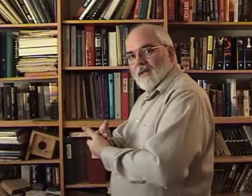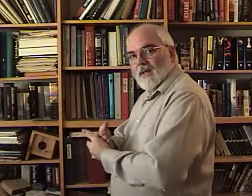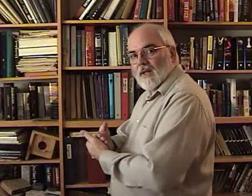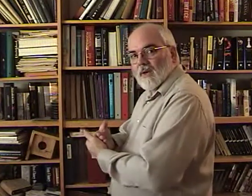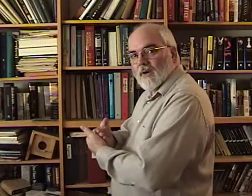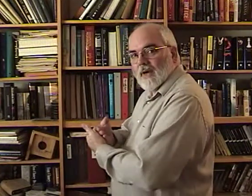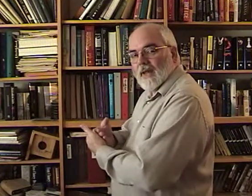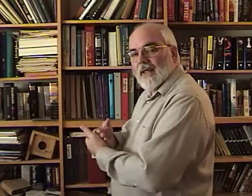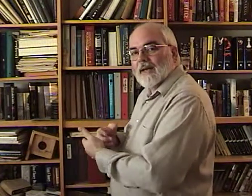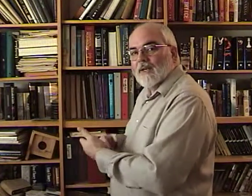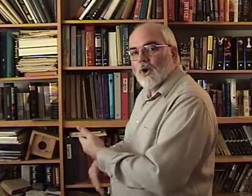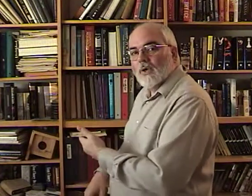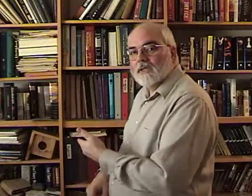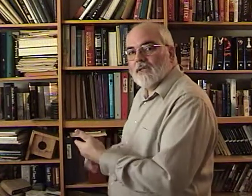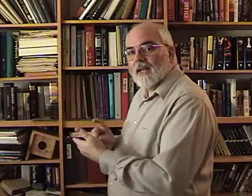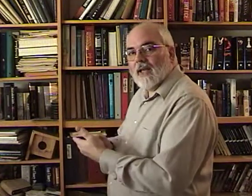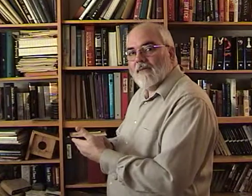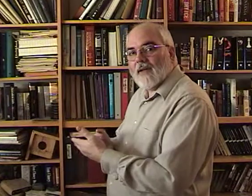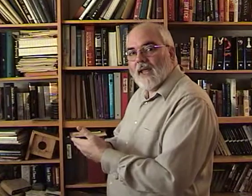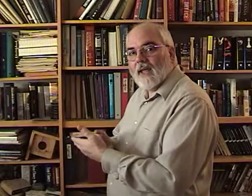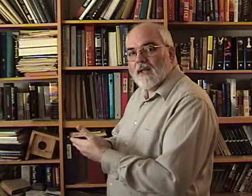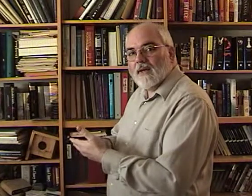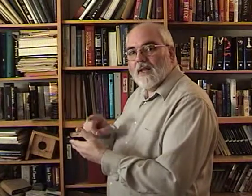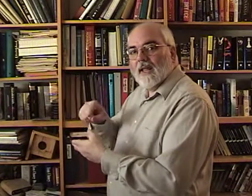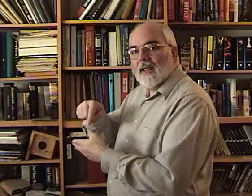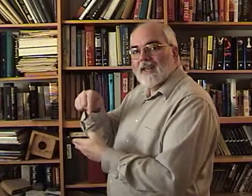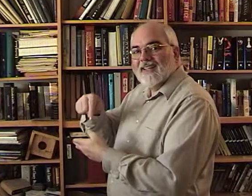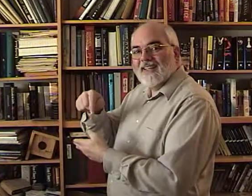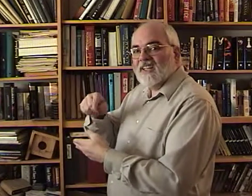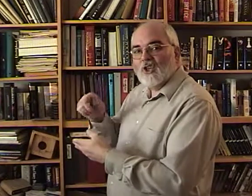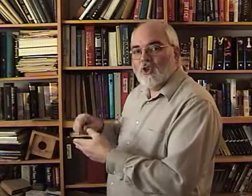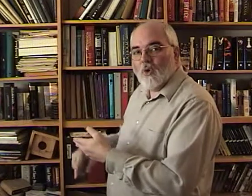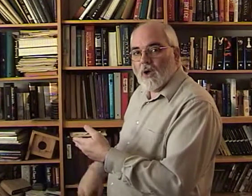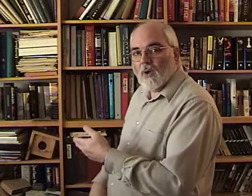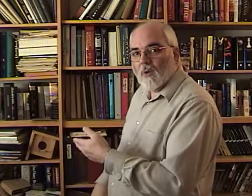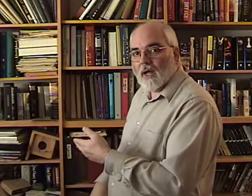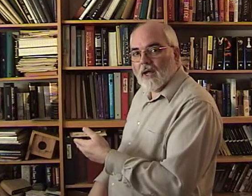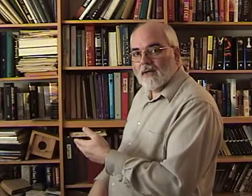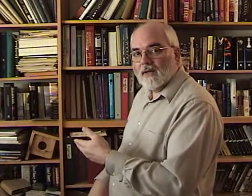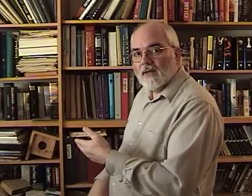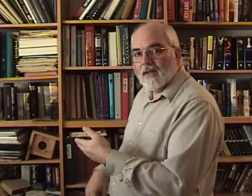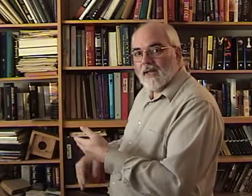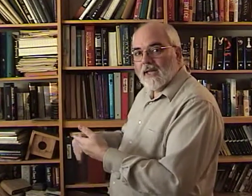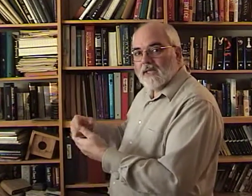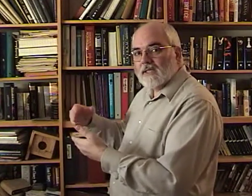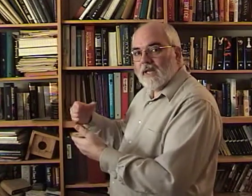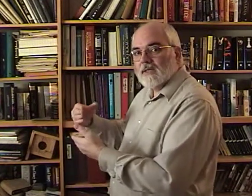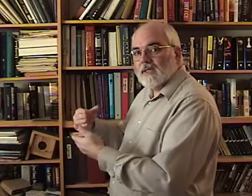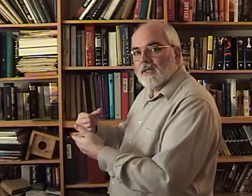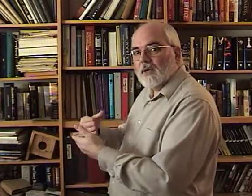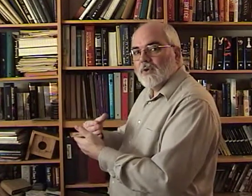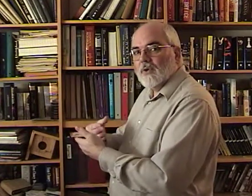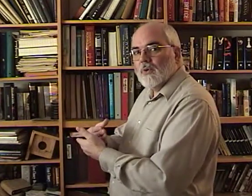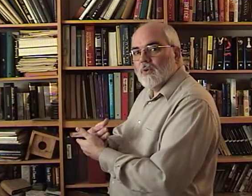Alright. Notice the left hand. Didn't do a whole lot. It stayed still. New.